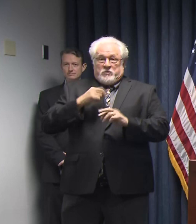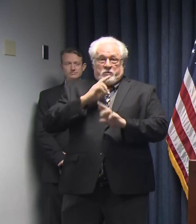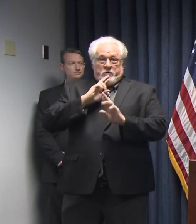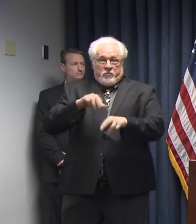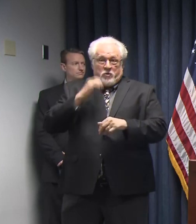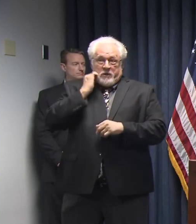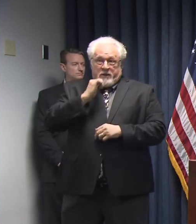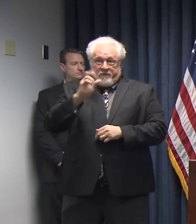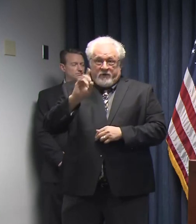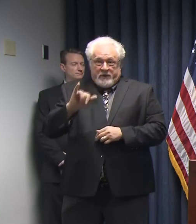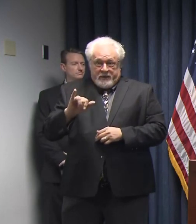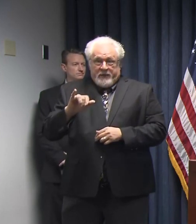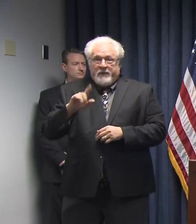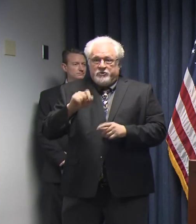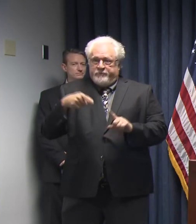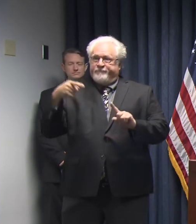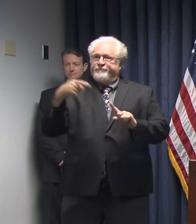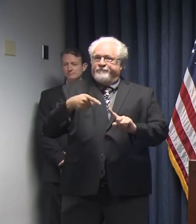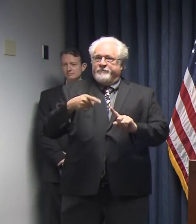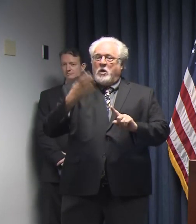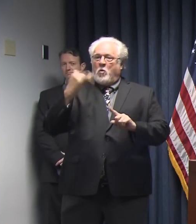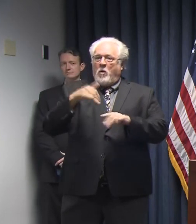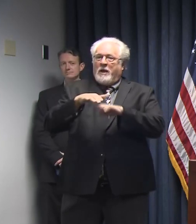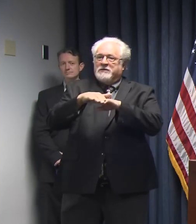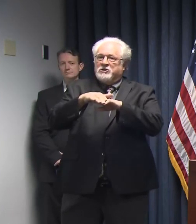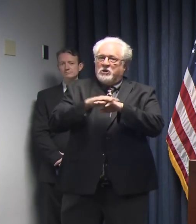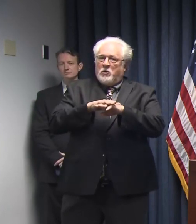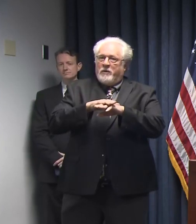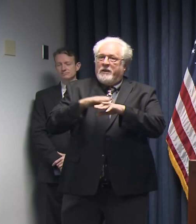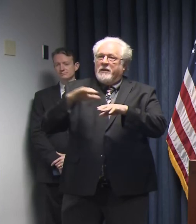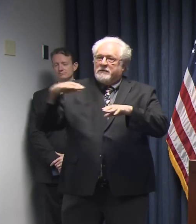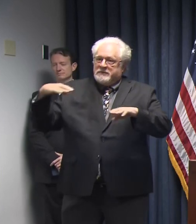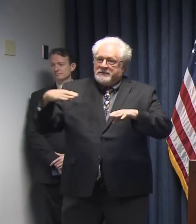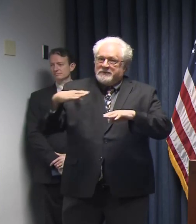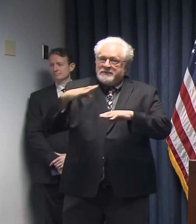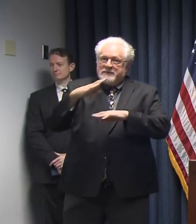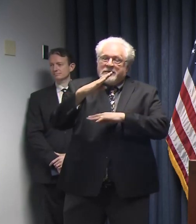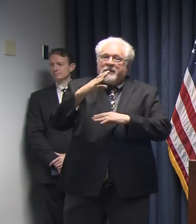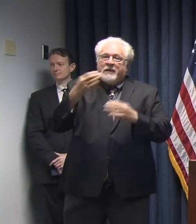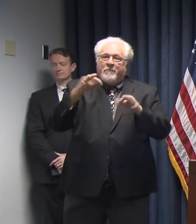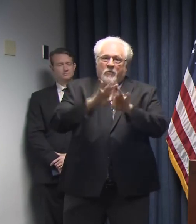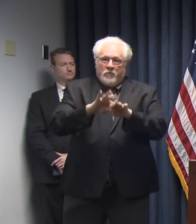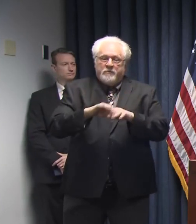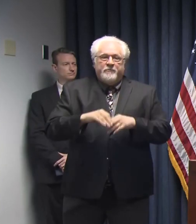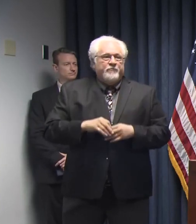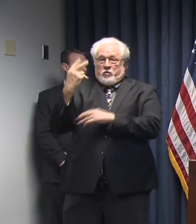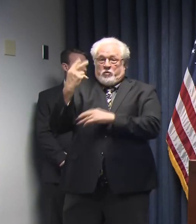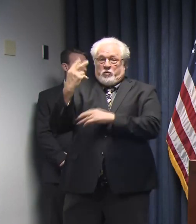I should underscore why slowing the spread of this virus is so important.